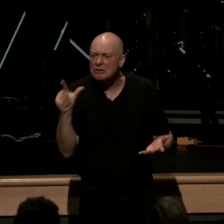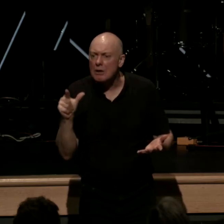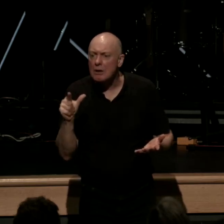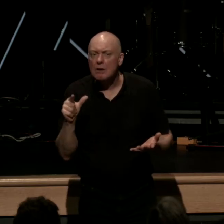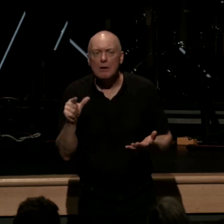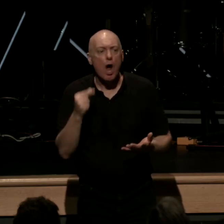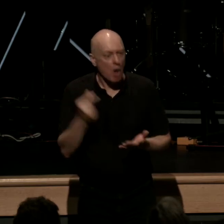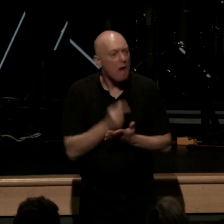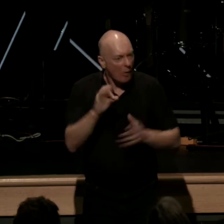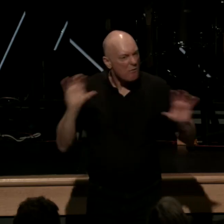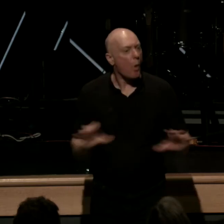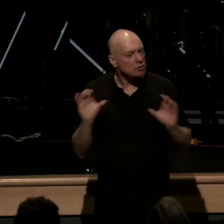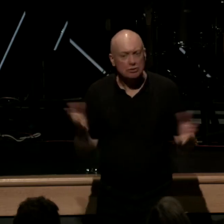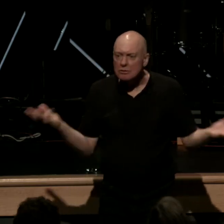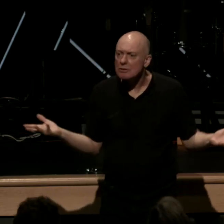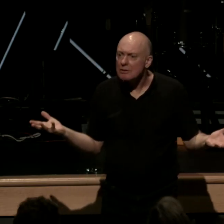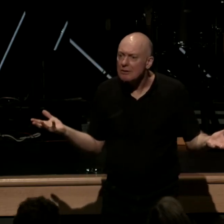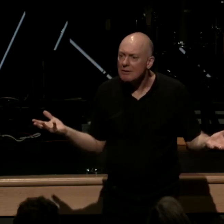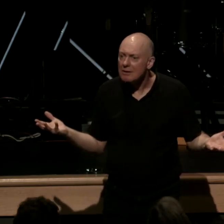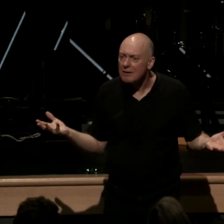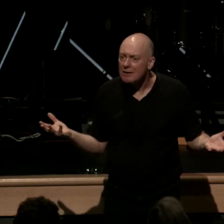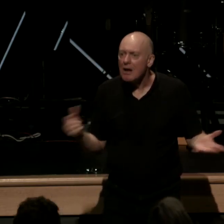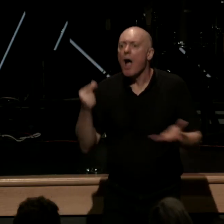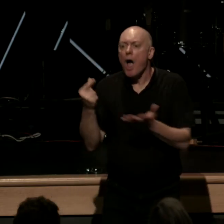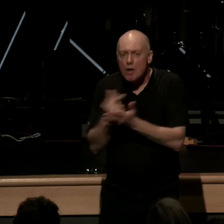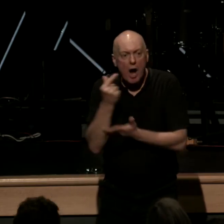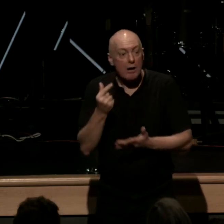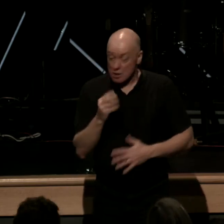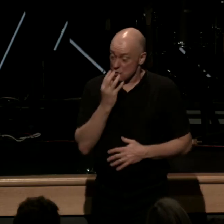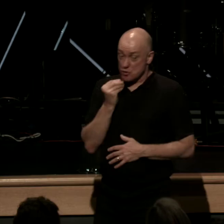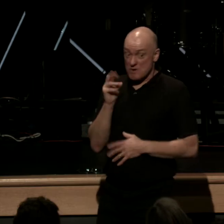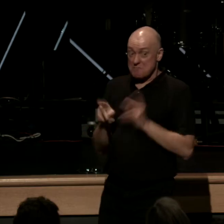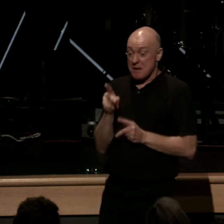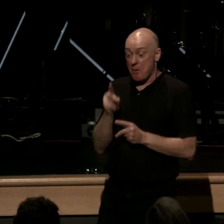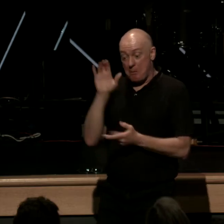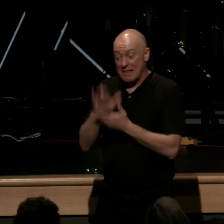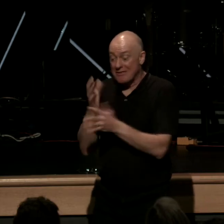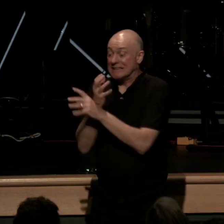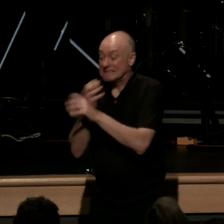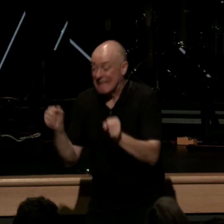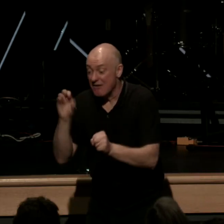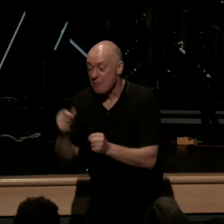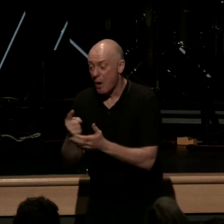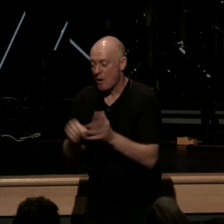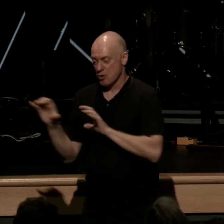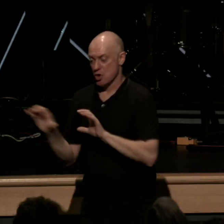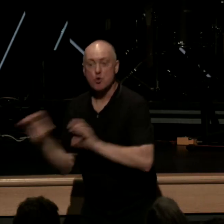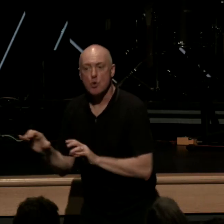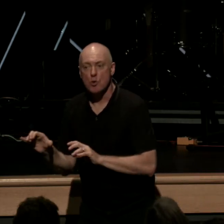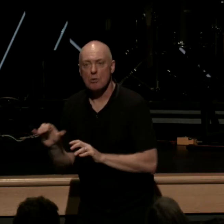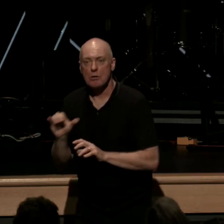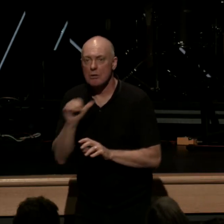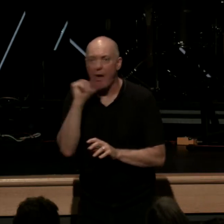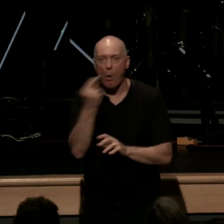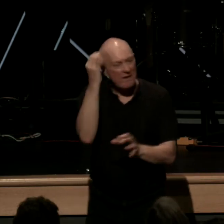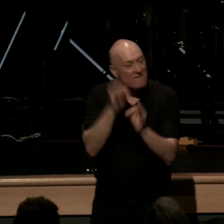of works a gospel of the Jewish people believing they are saved by what they do as opposed to faith in Jesus Christ if